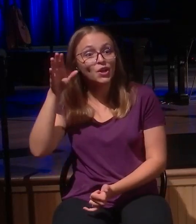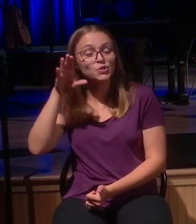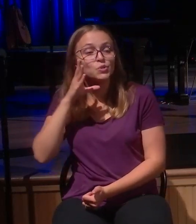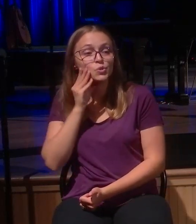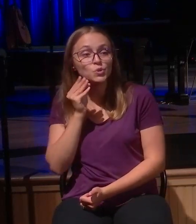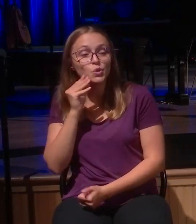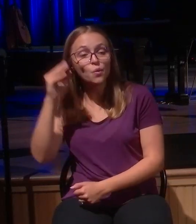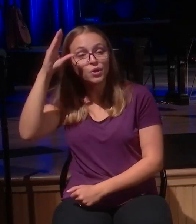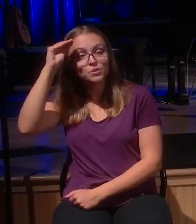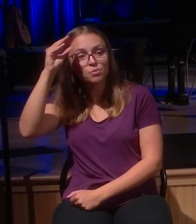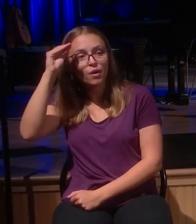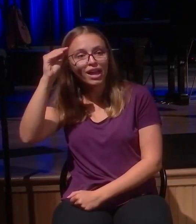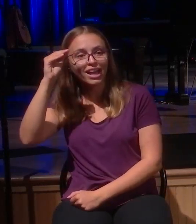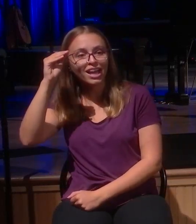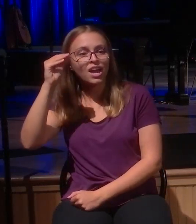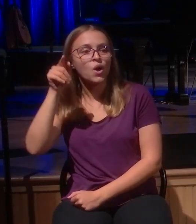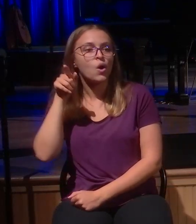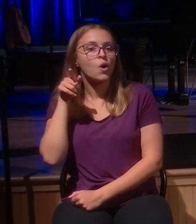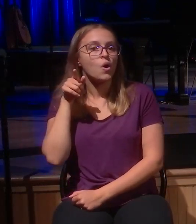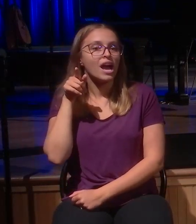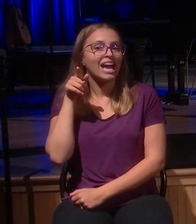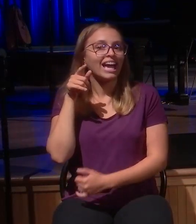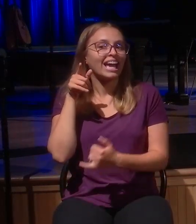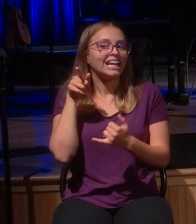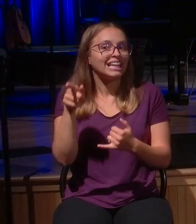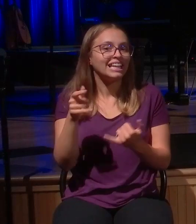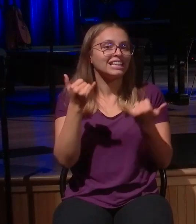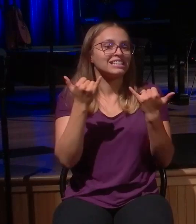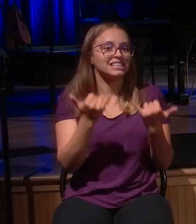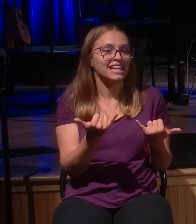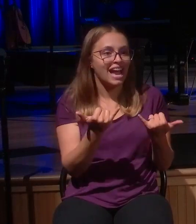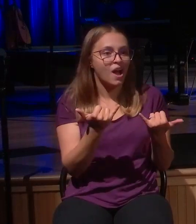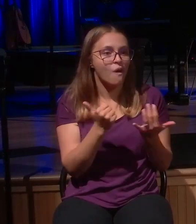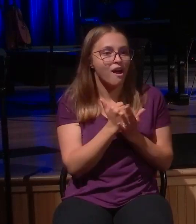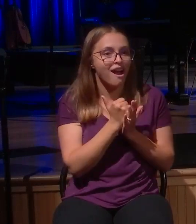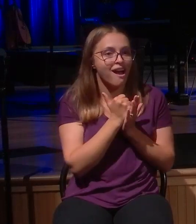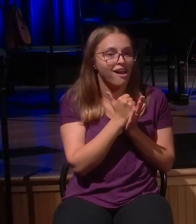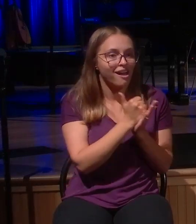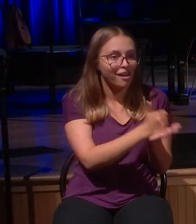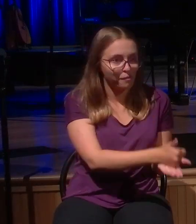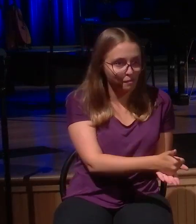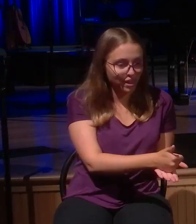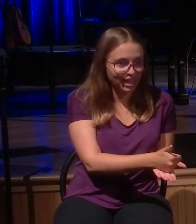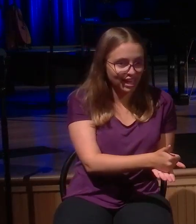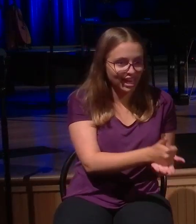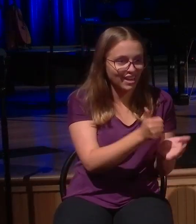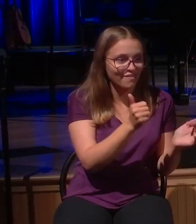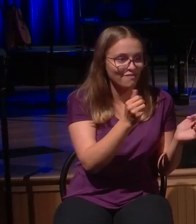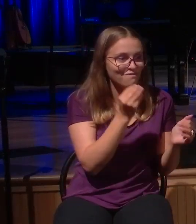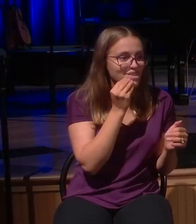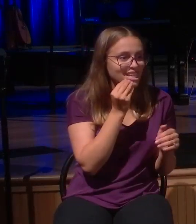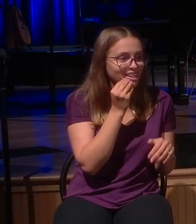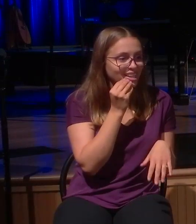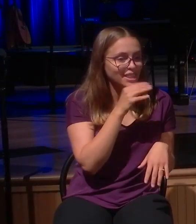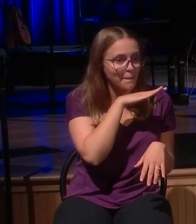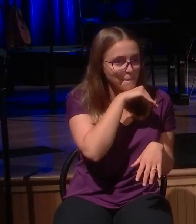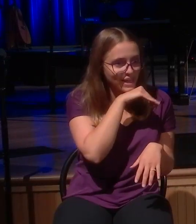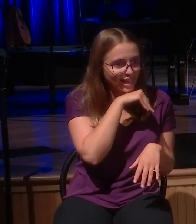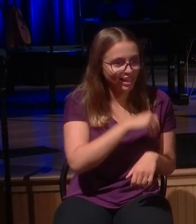result of that, he's in a place with the pigs, and he all of a sudden, here it is, comes to the realization, boy, life was better with the